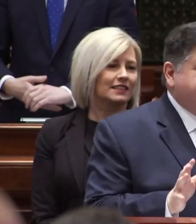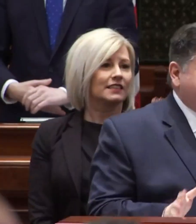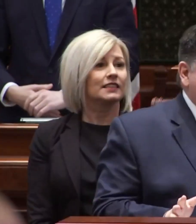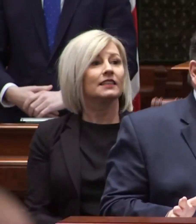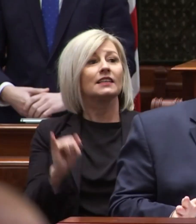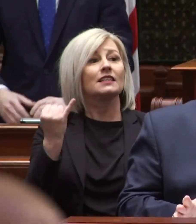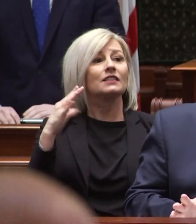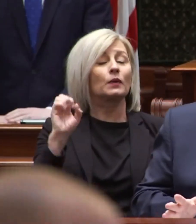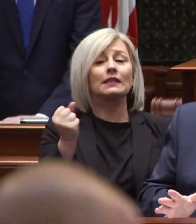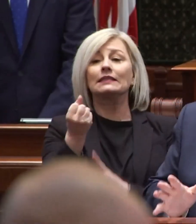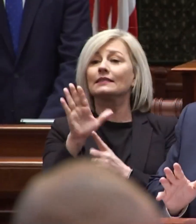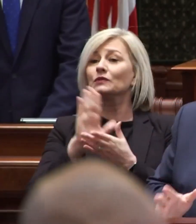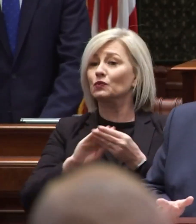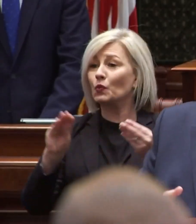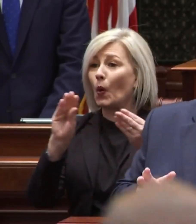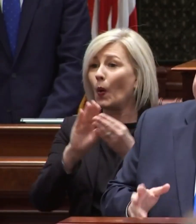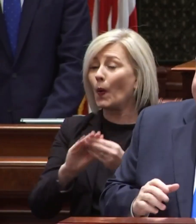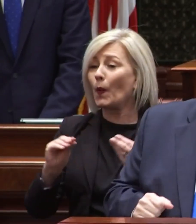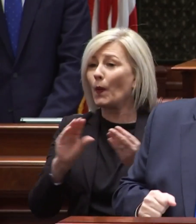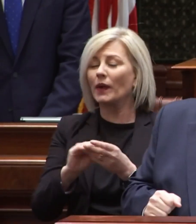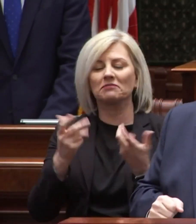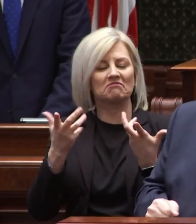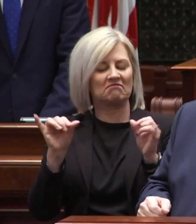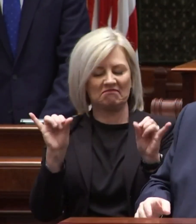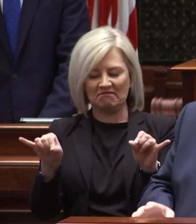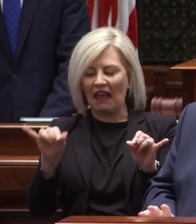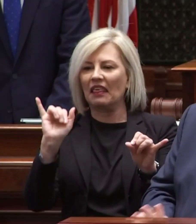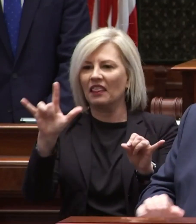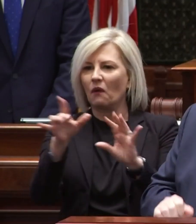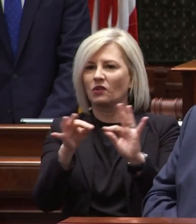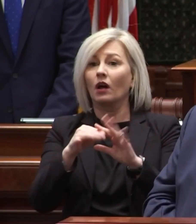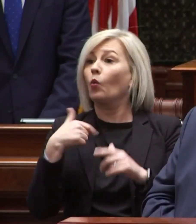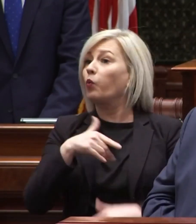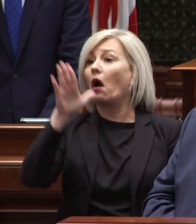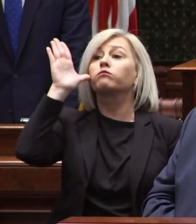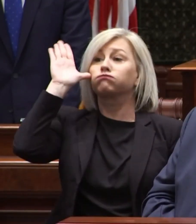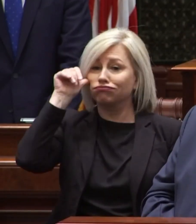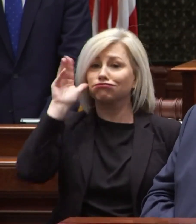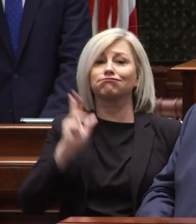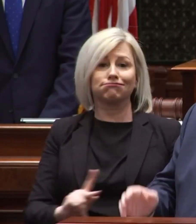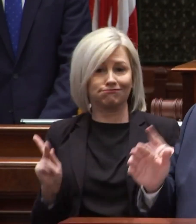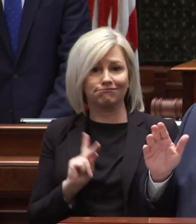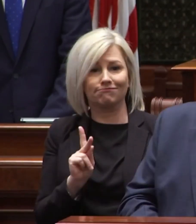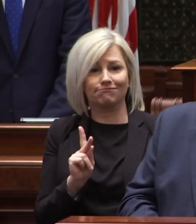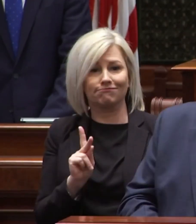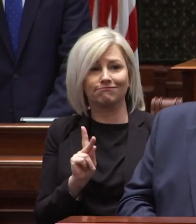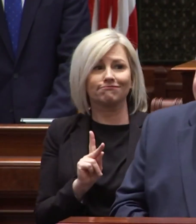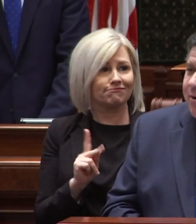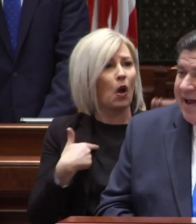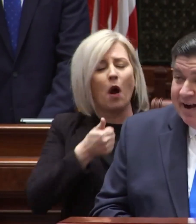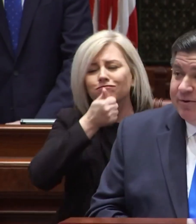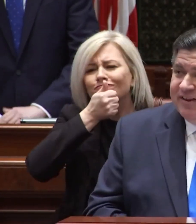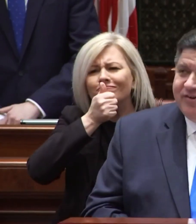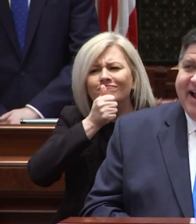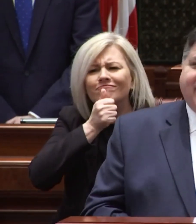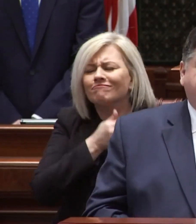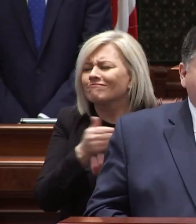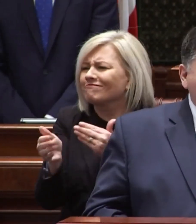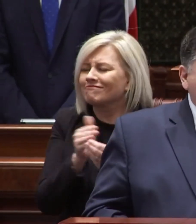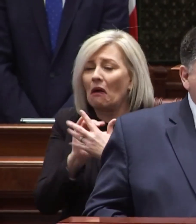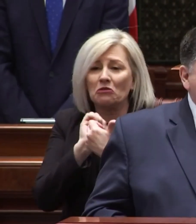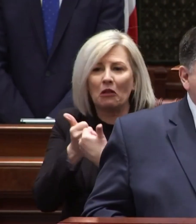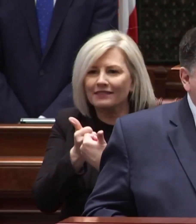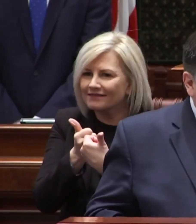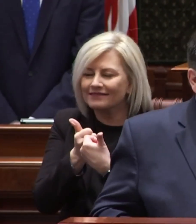Joyce's story is a classic Illinois tale. We are a stubborn people. We persevere no matter the